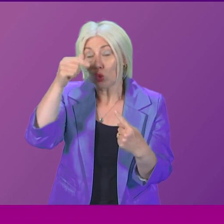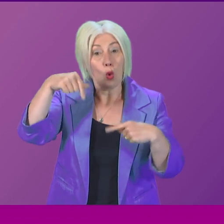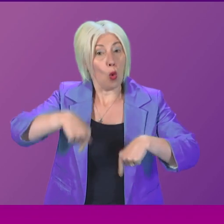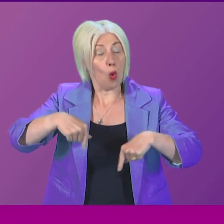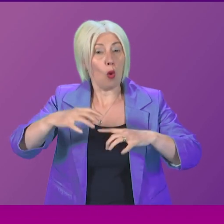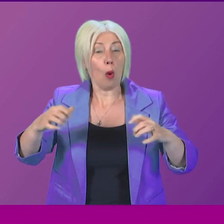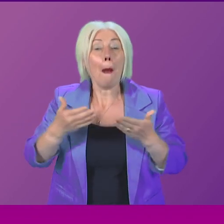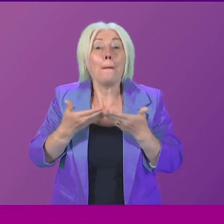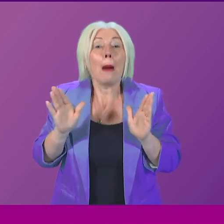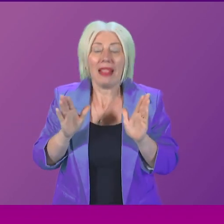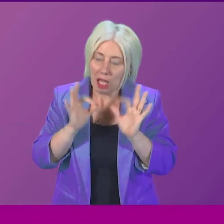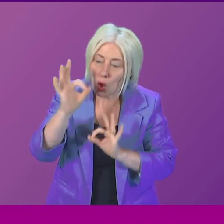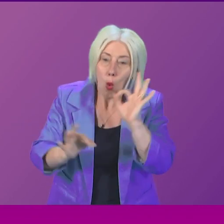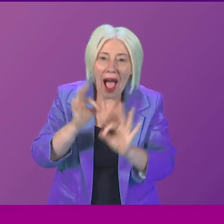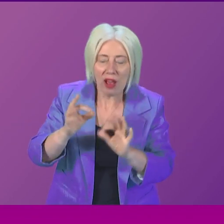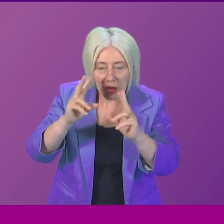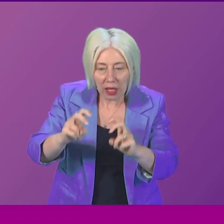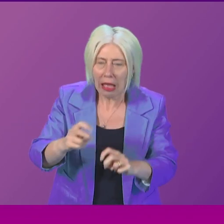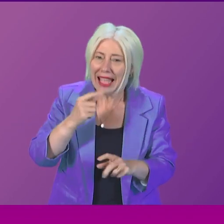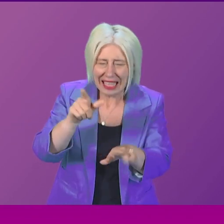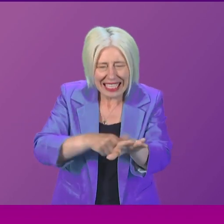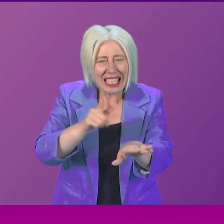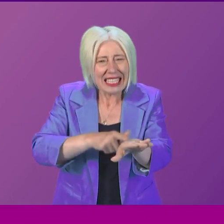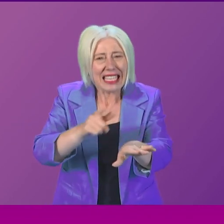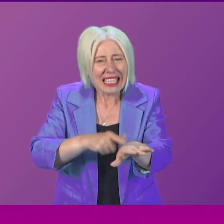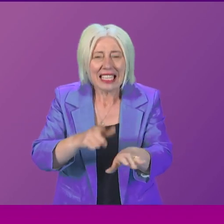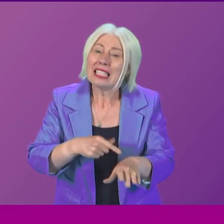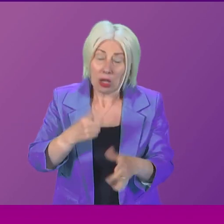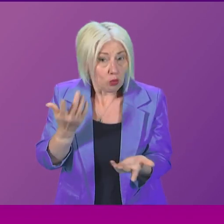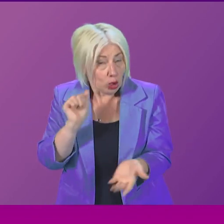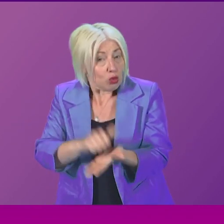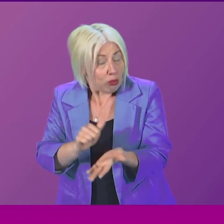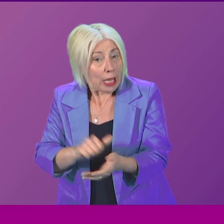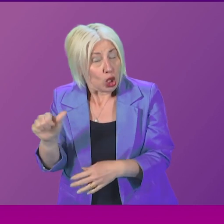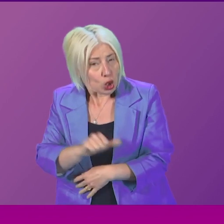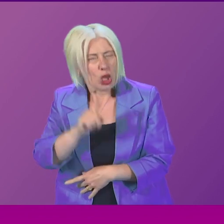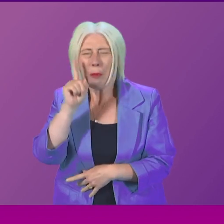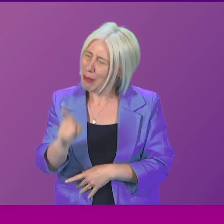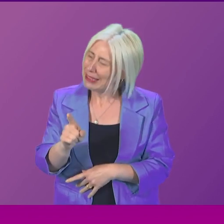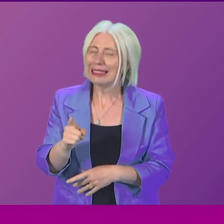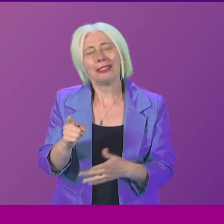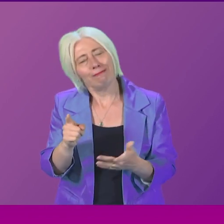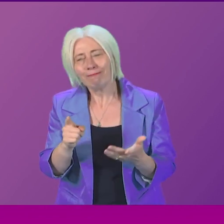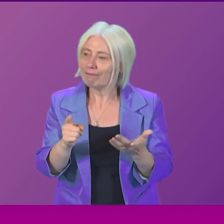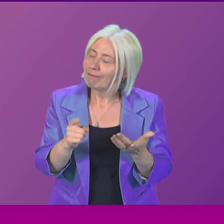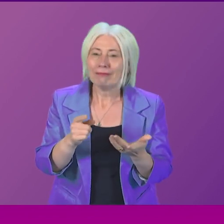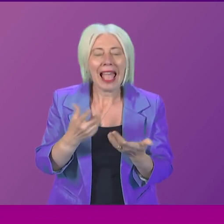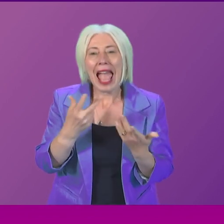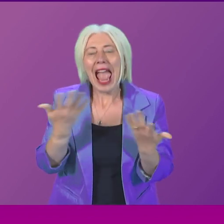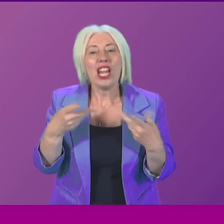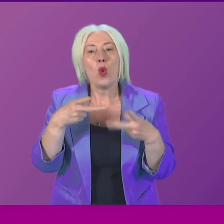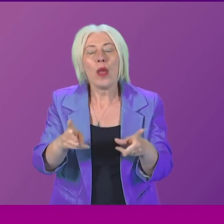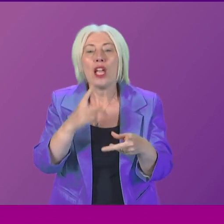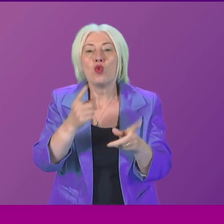that a public inquiry can take some years, rightly so, understandably so. And therefore, is there a way of getting the answers